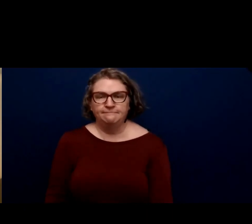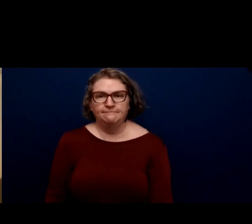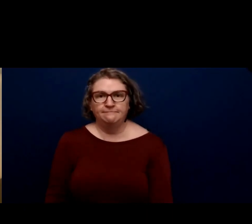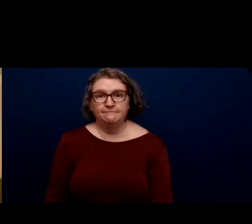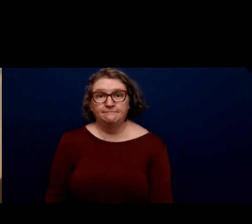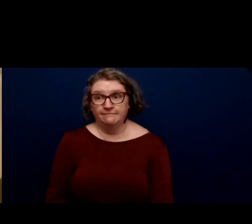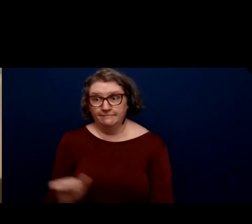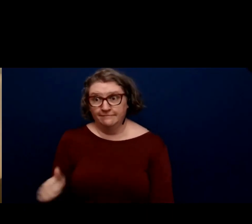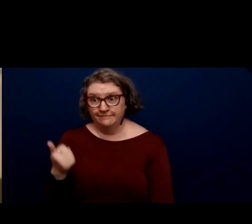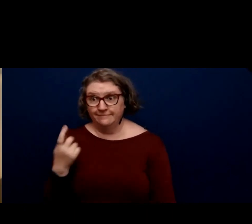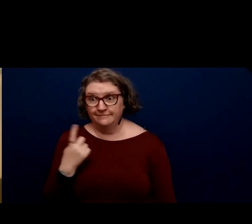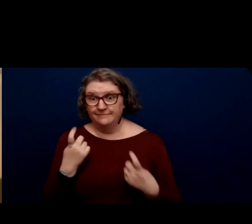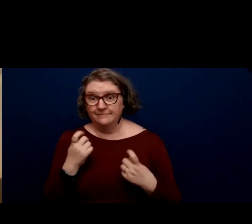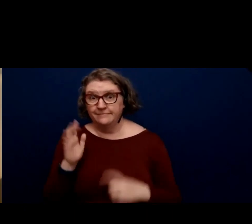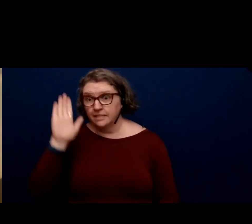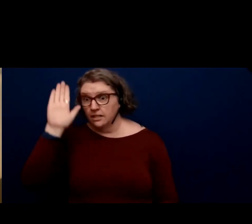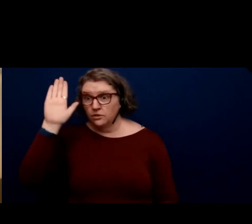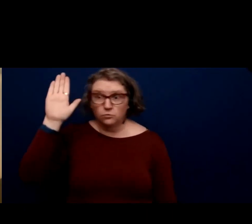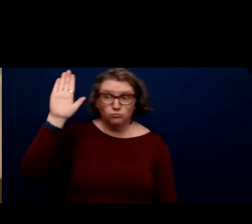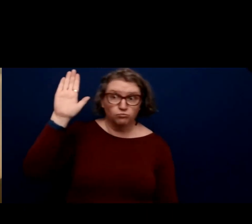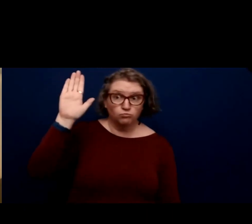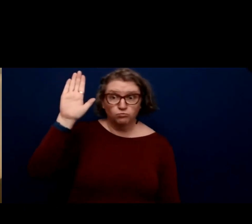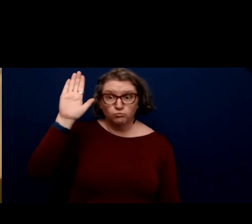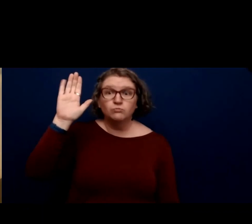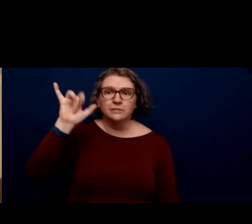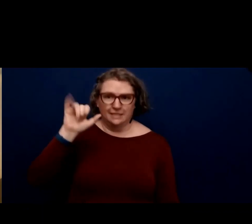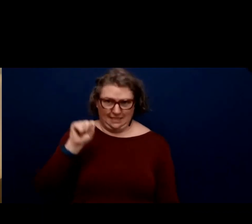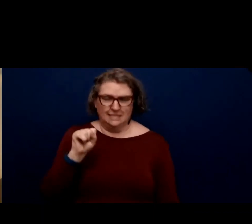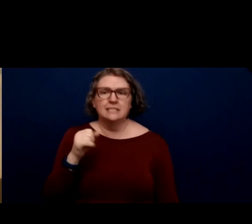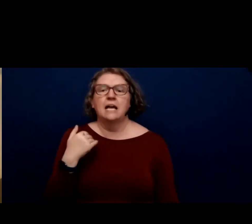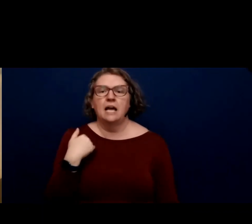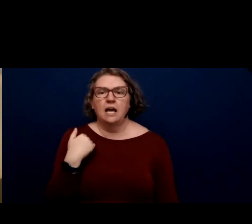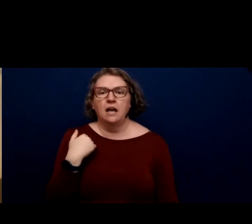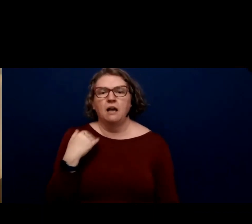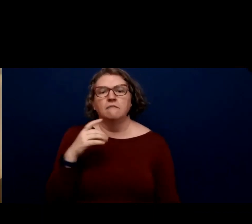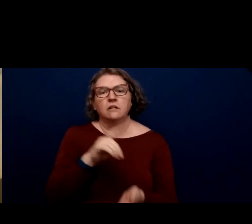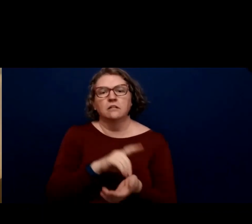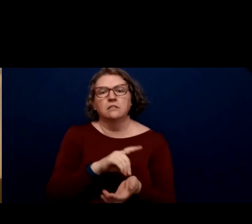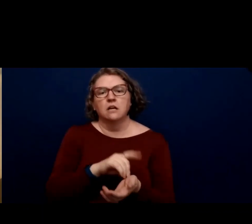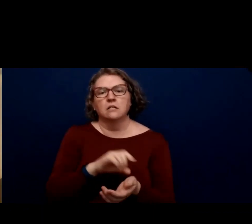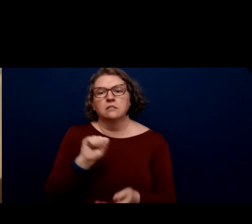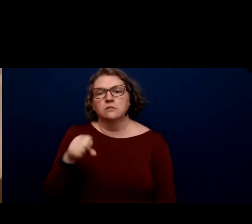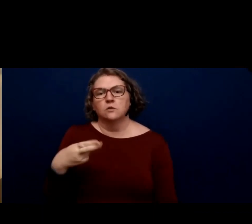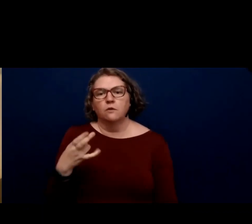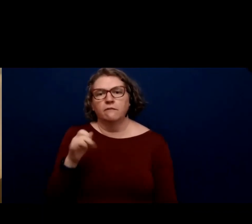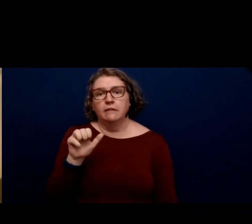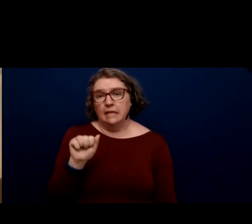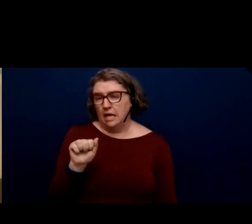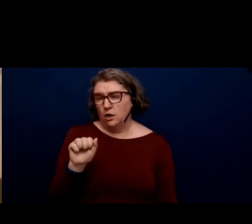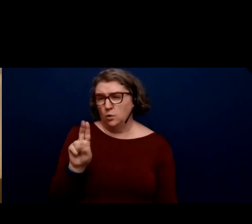Anyone else? Any other hands up, Paduk? Yes. We have Dr. Sophia Udard.